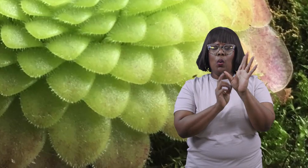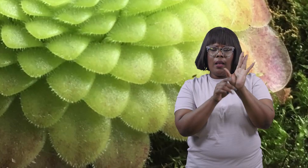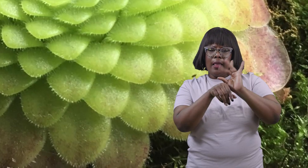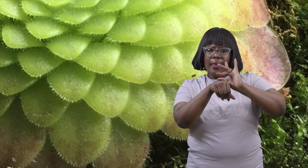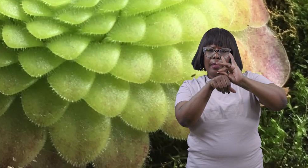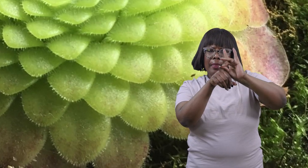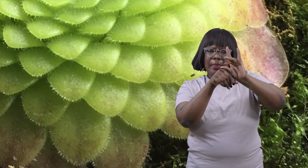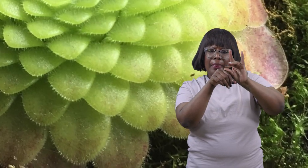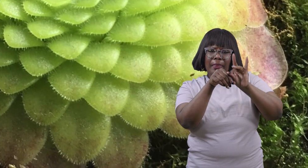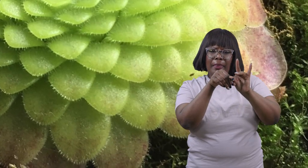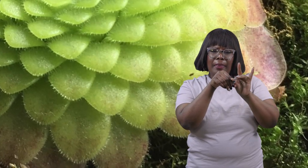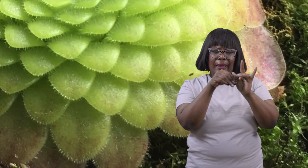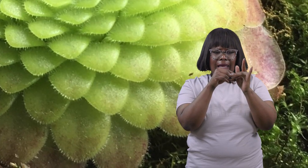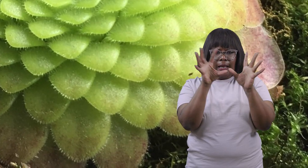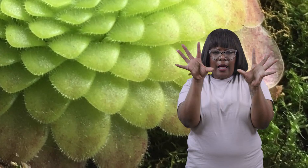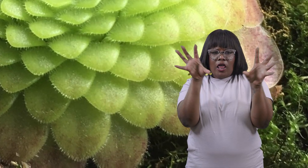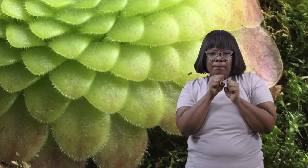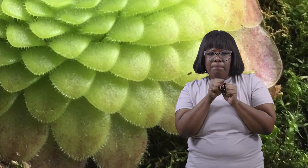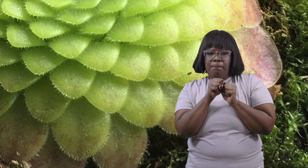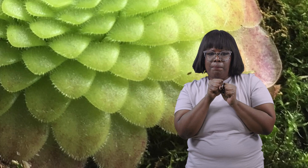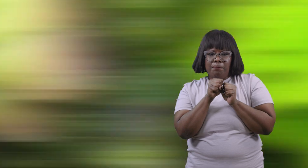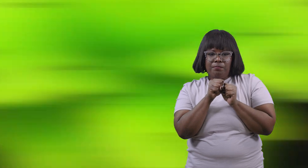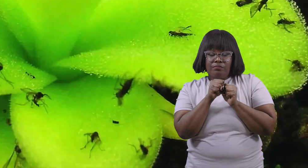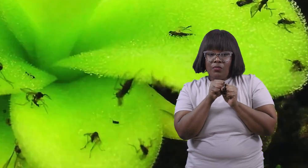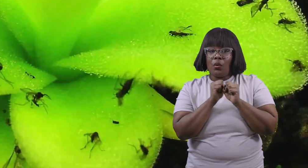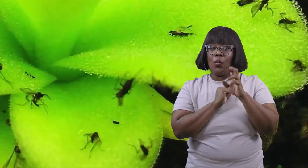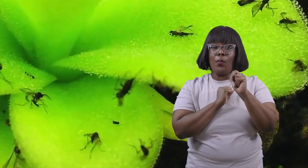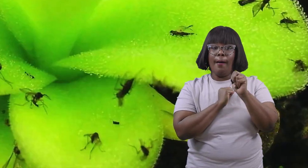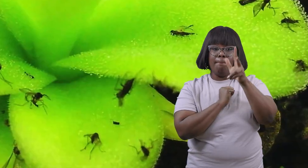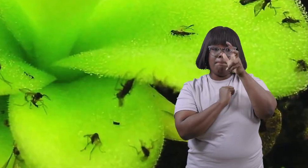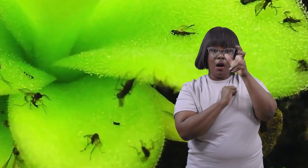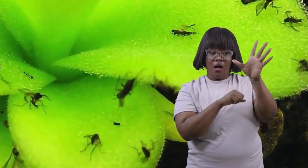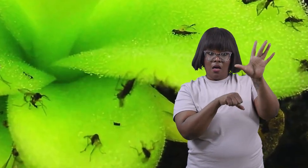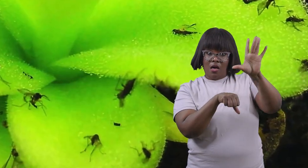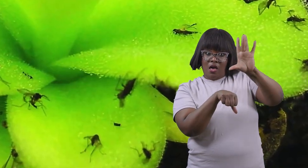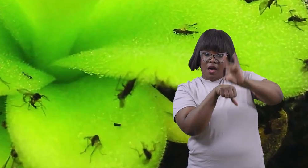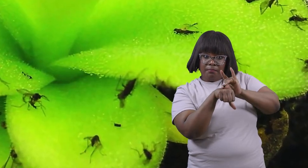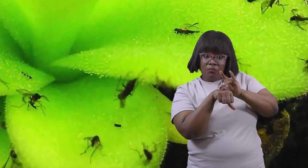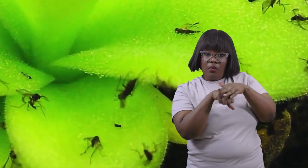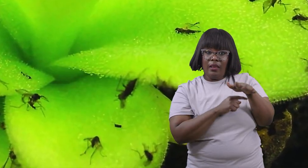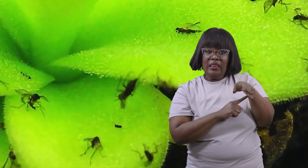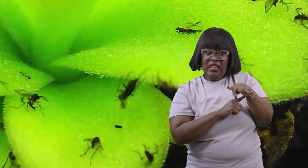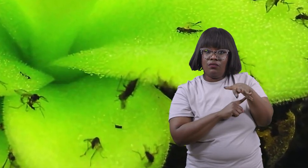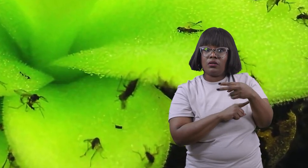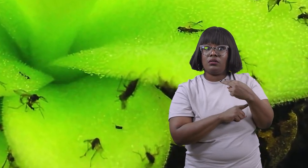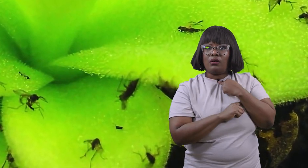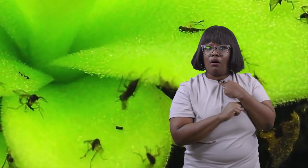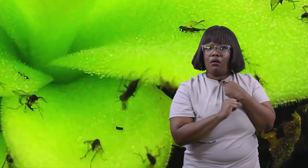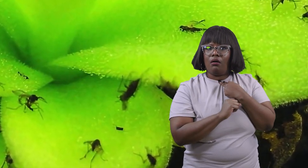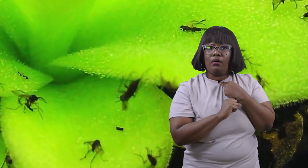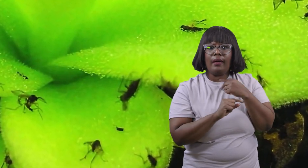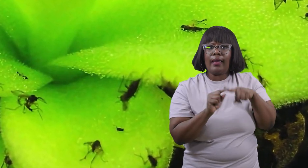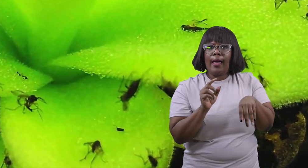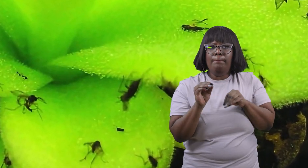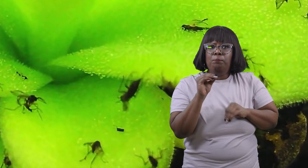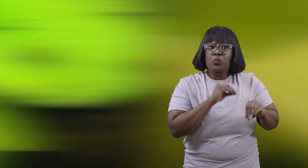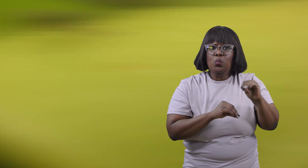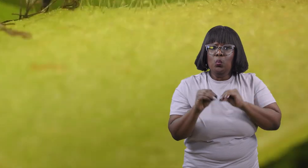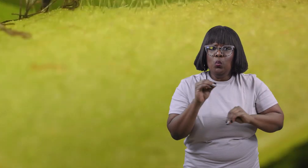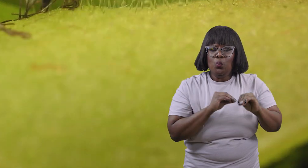-like substance that can trap insects when an insect lands on the leaf it gets stuck and can't move the plant